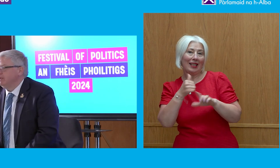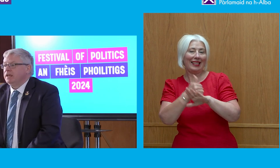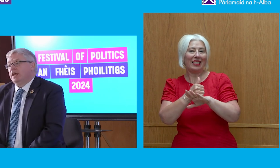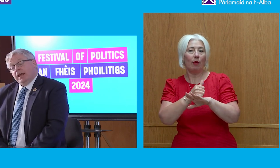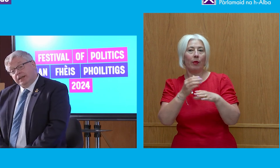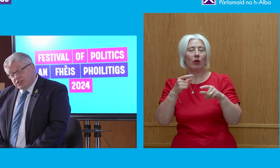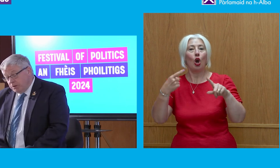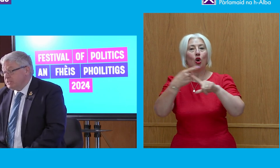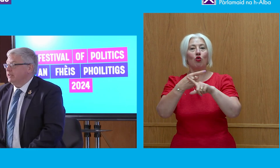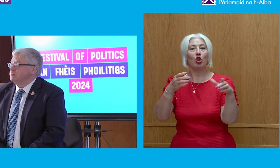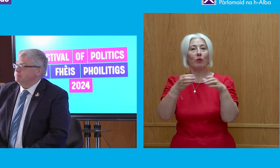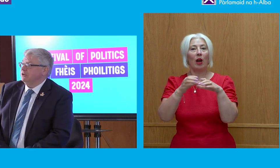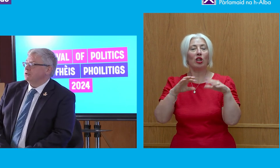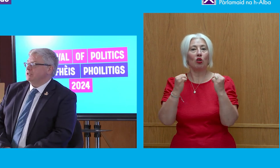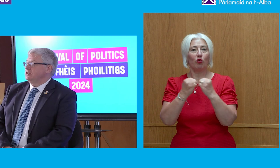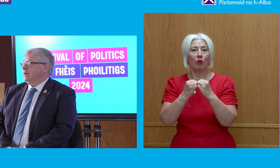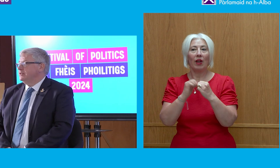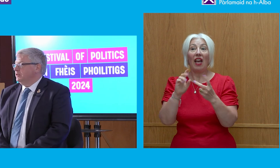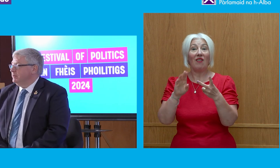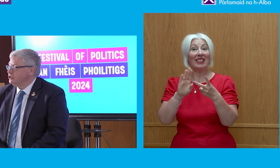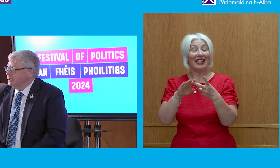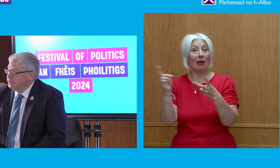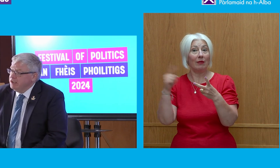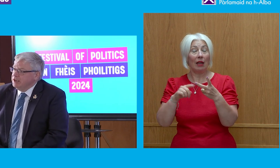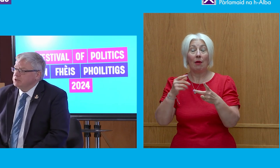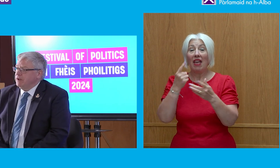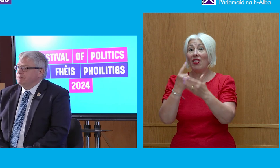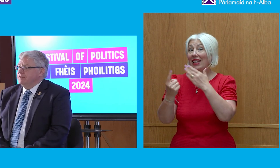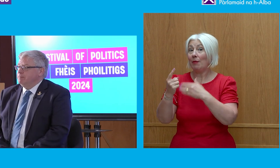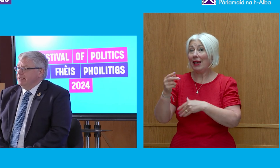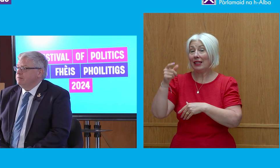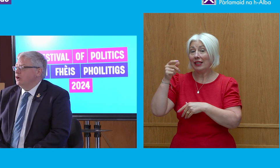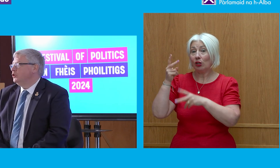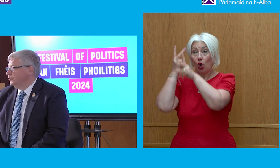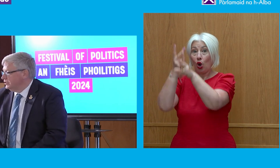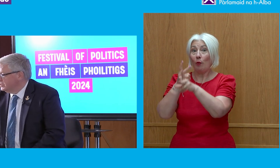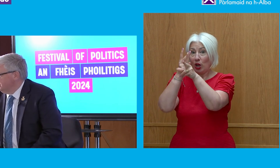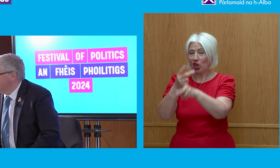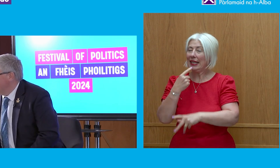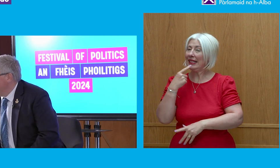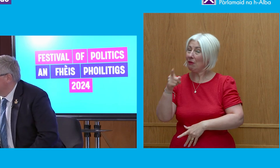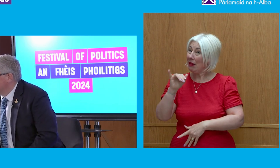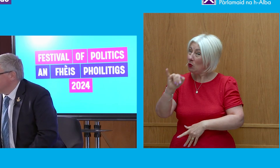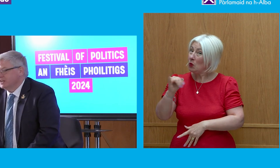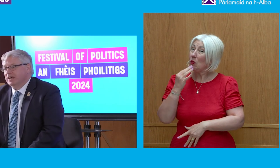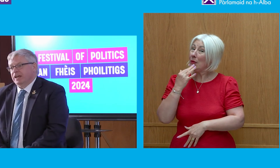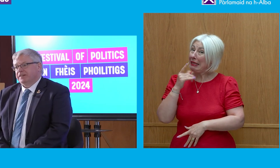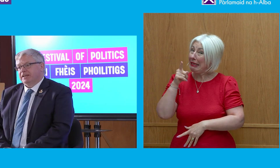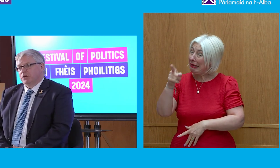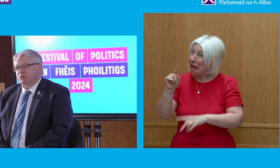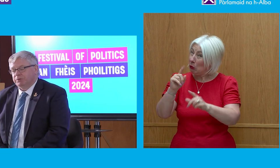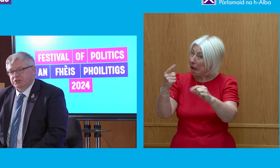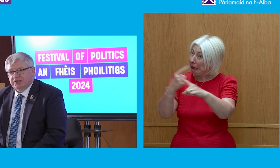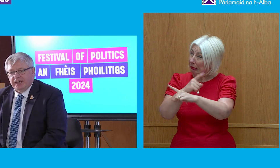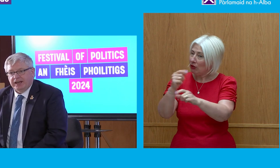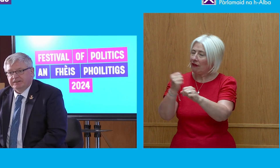time, it is sometimes because the independent commissioner has found that they may have erred in some of their actions and